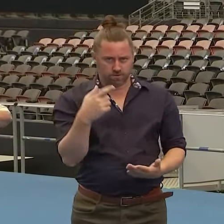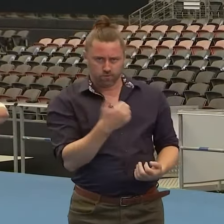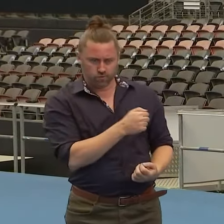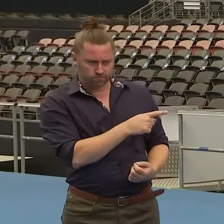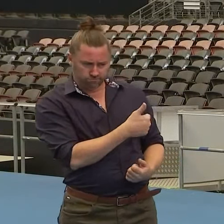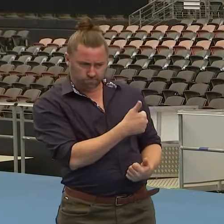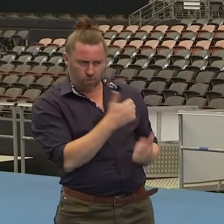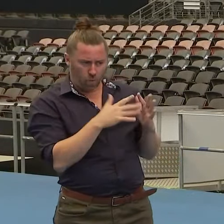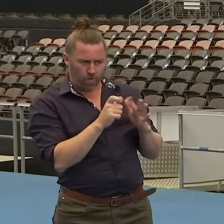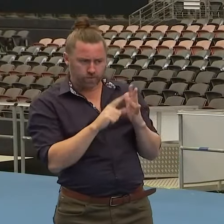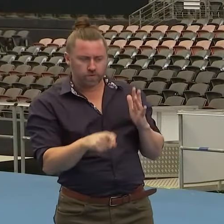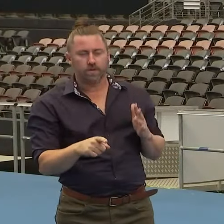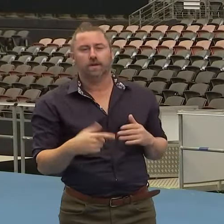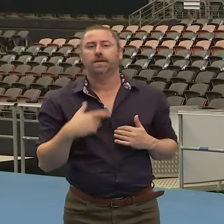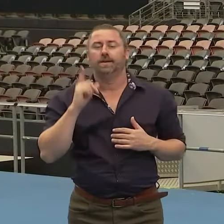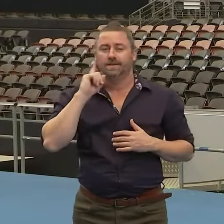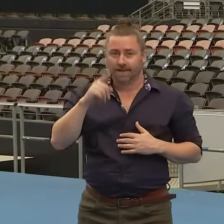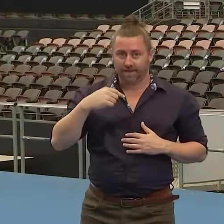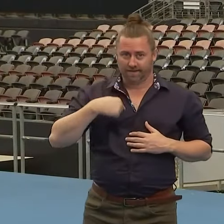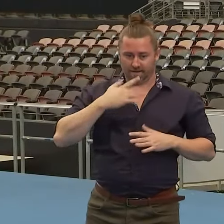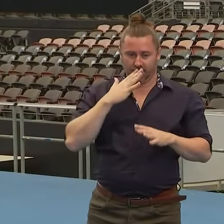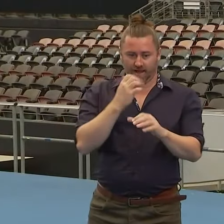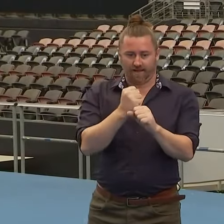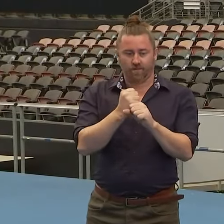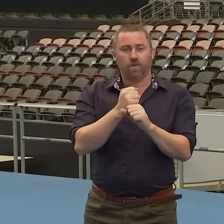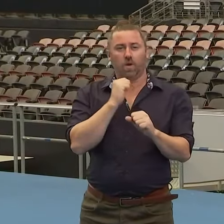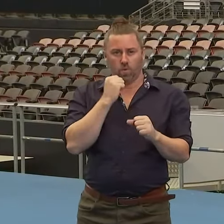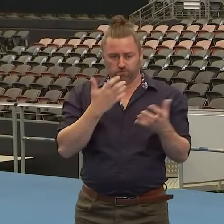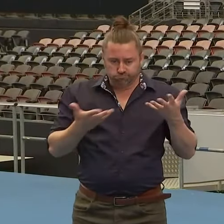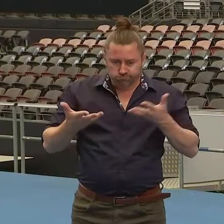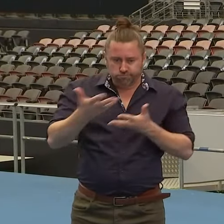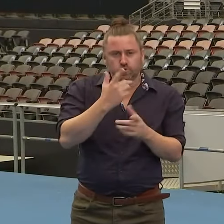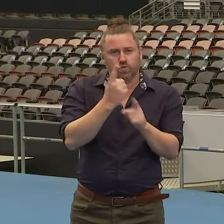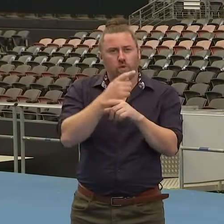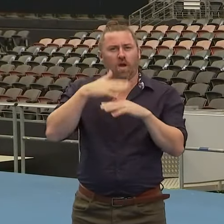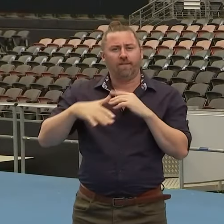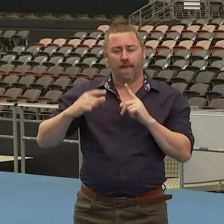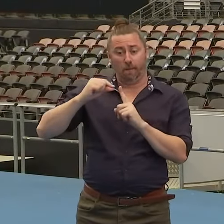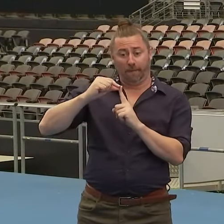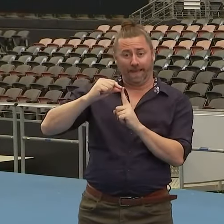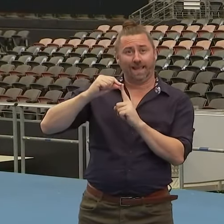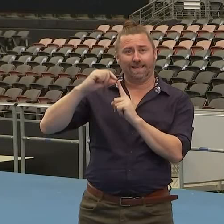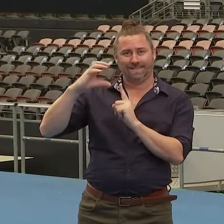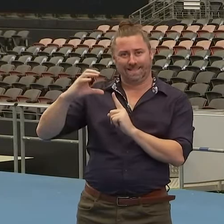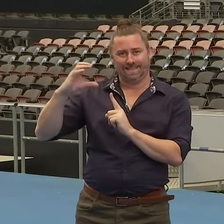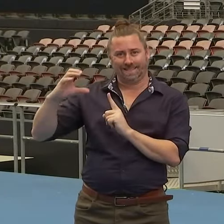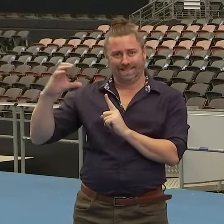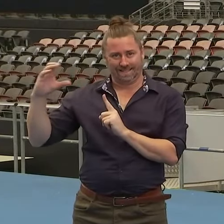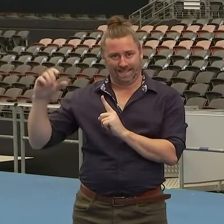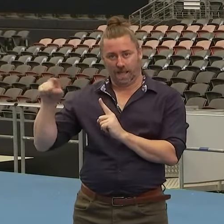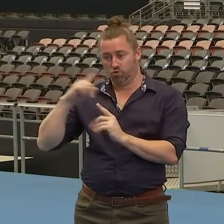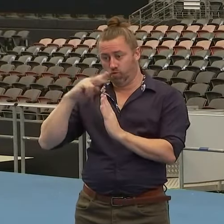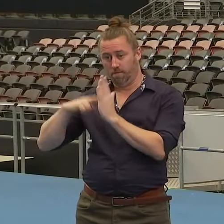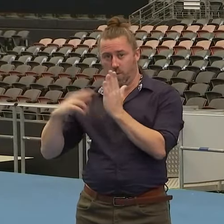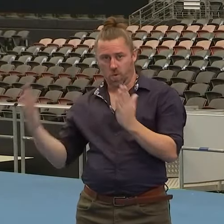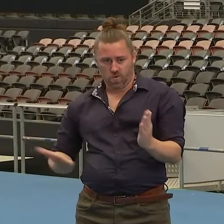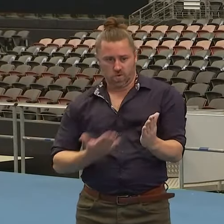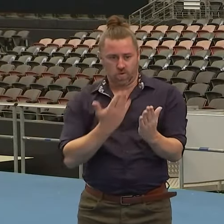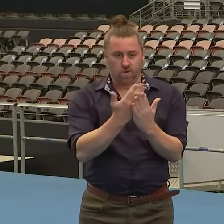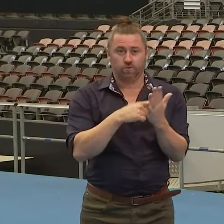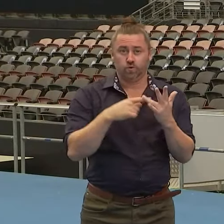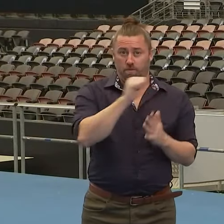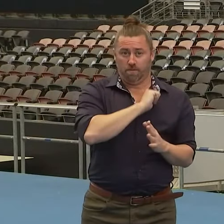As I said very clearly, Cabinet will be considering the recommendations of the PCCC report. One of those recommendations